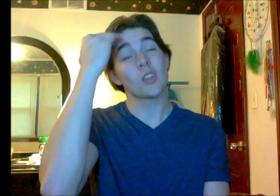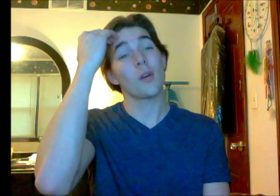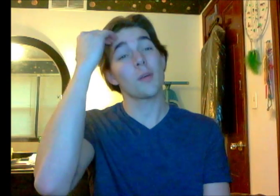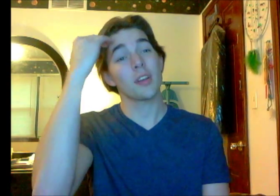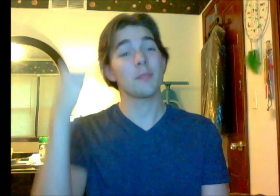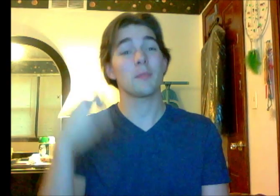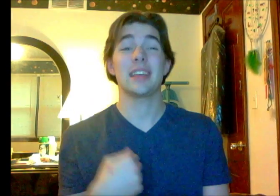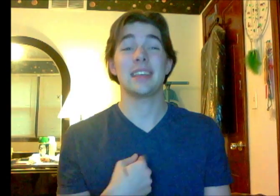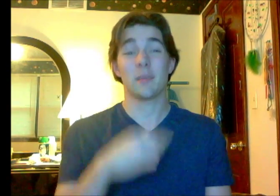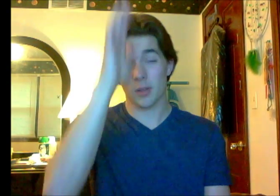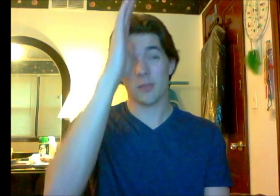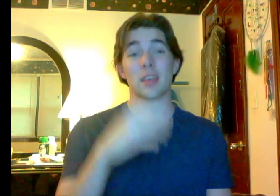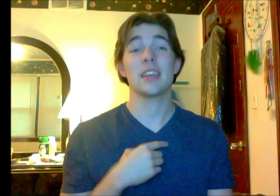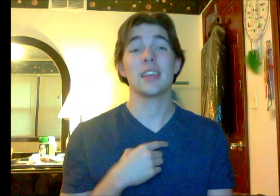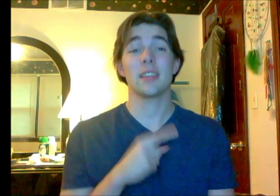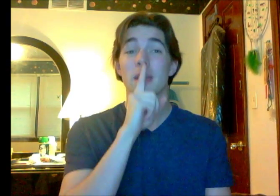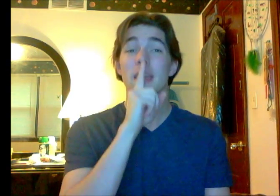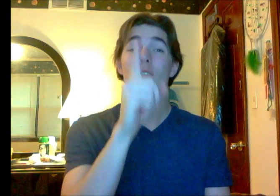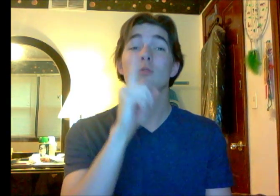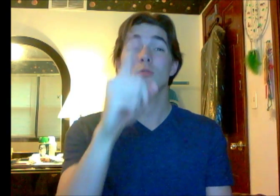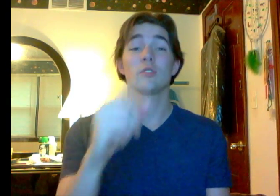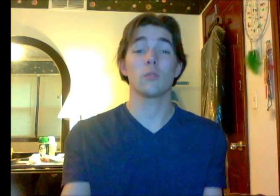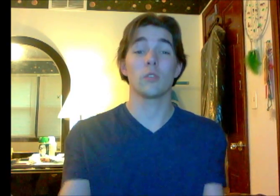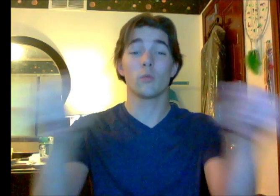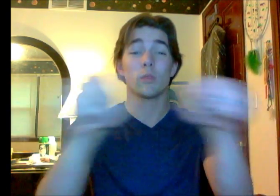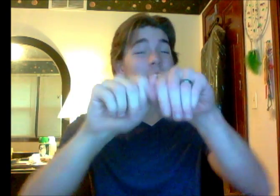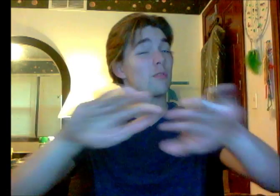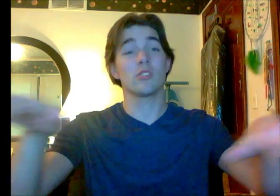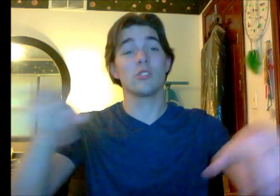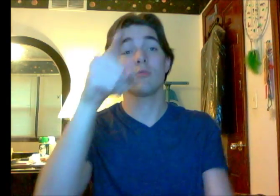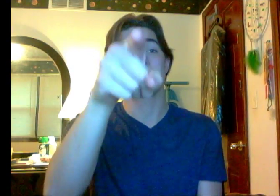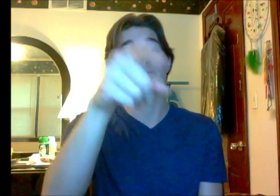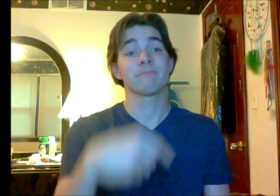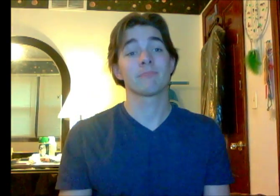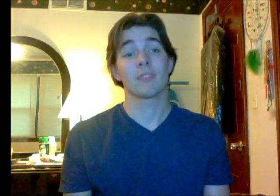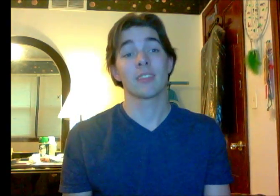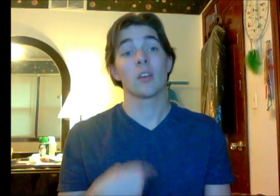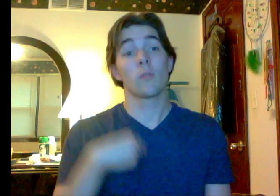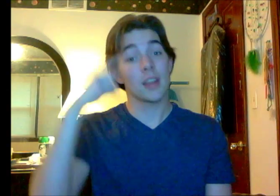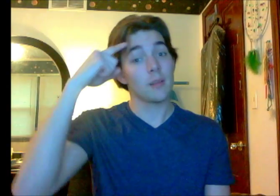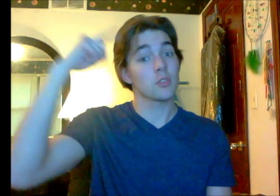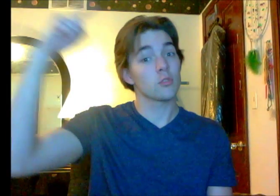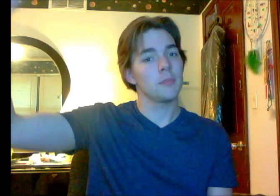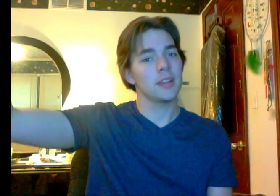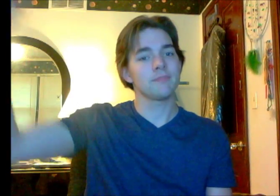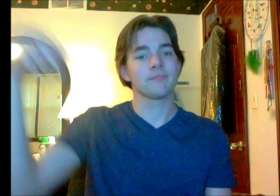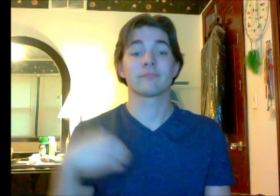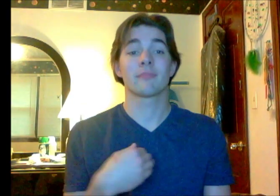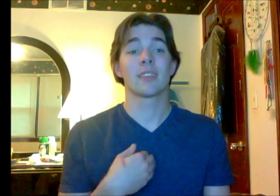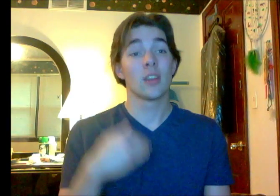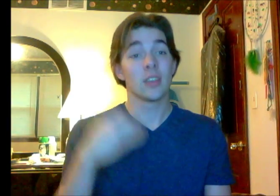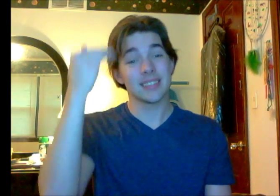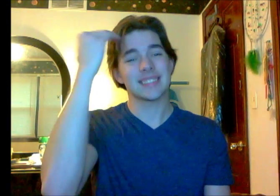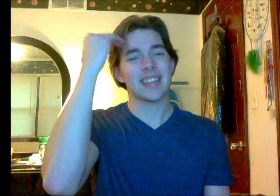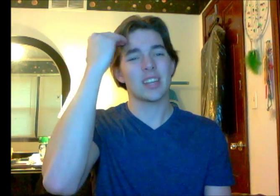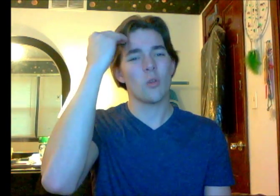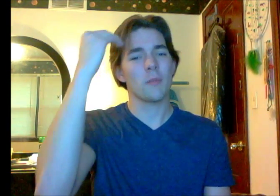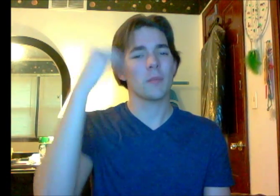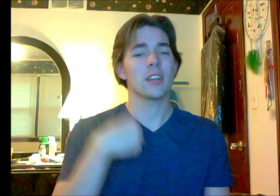lonely Well, I know I'm gonna